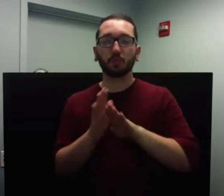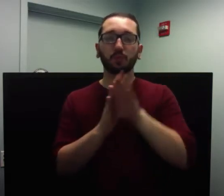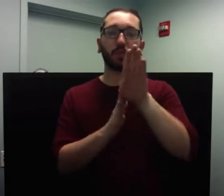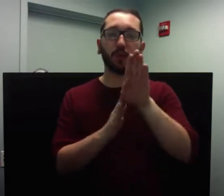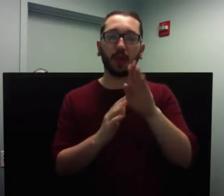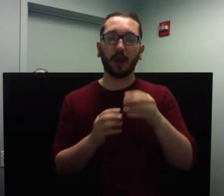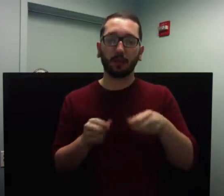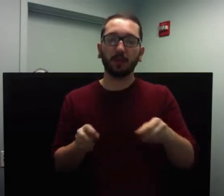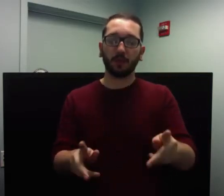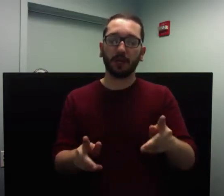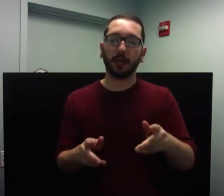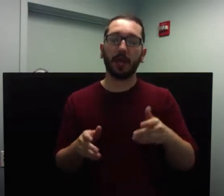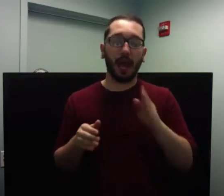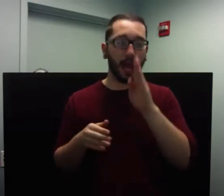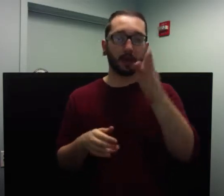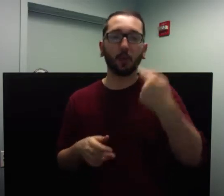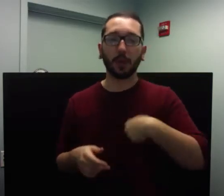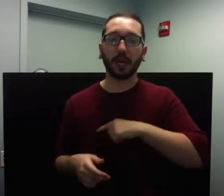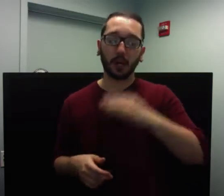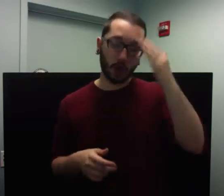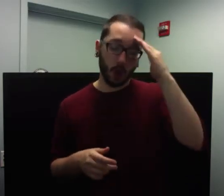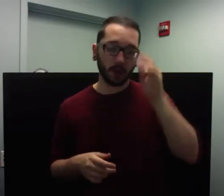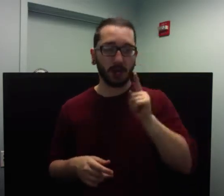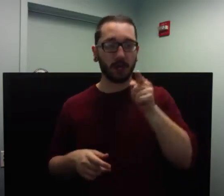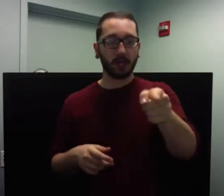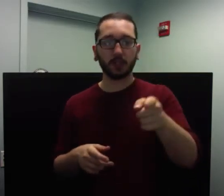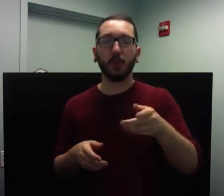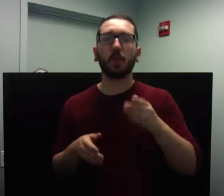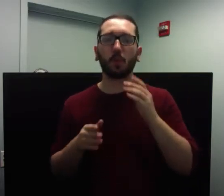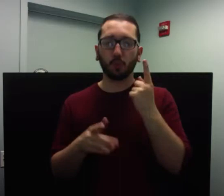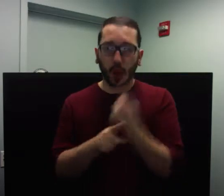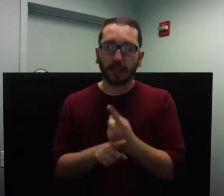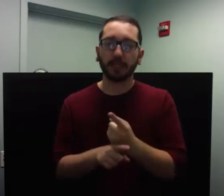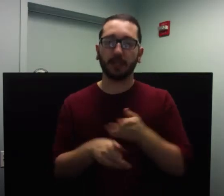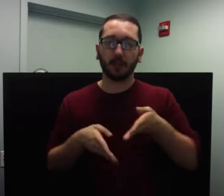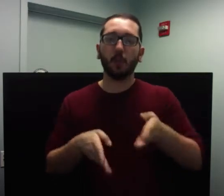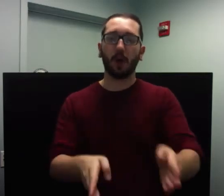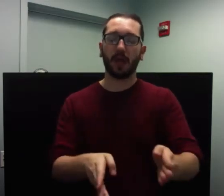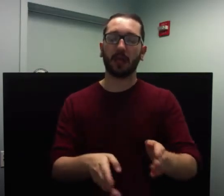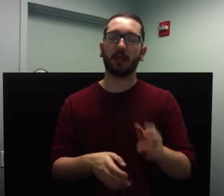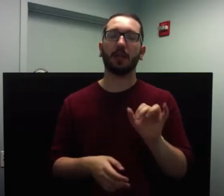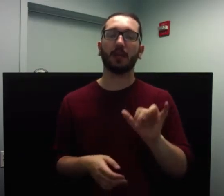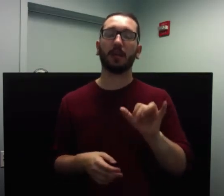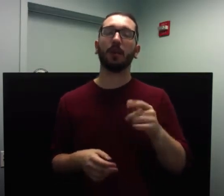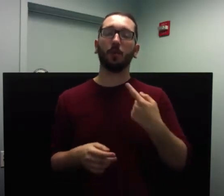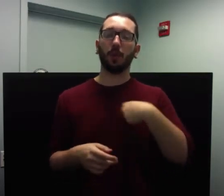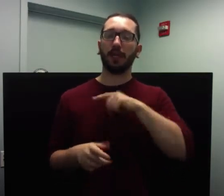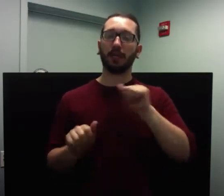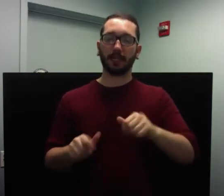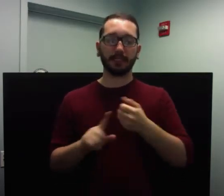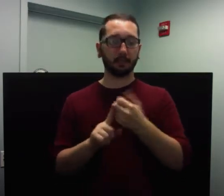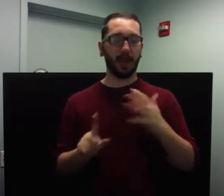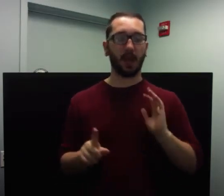direction towards growth, towards expanding your comfort zone, towards living fully.